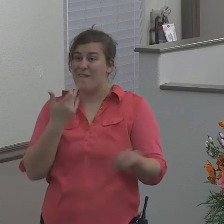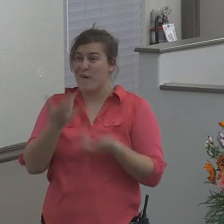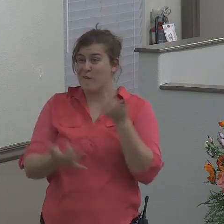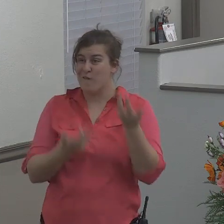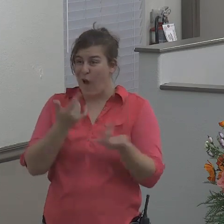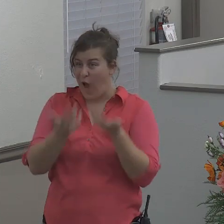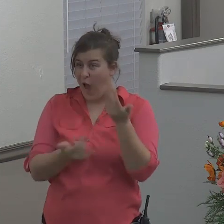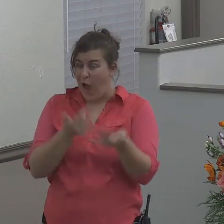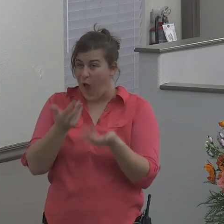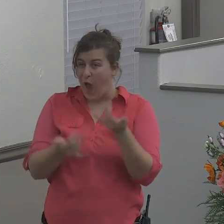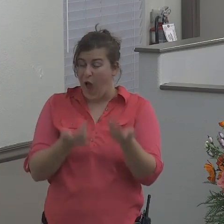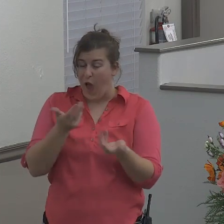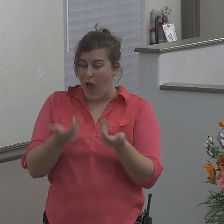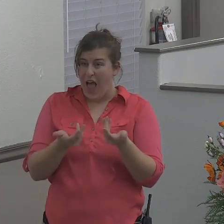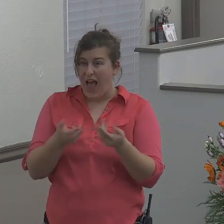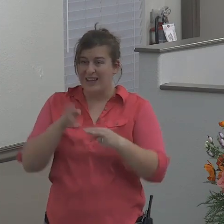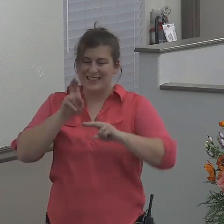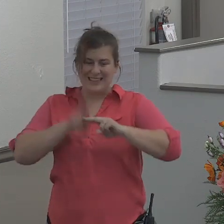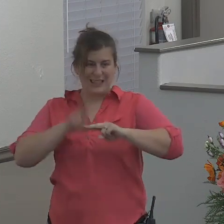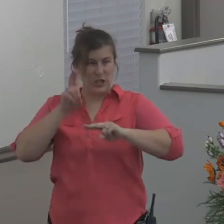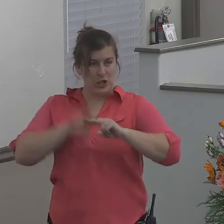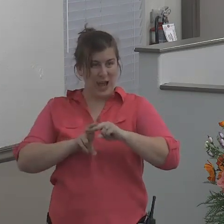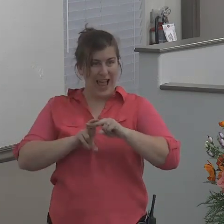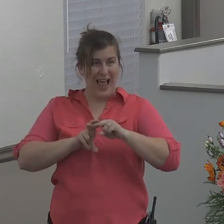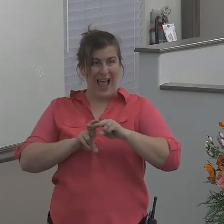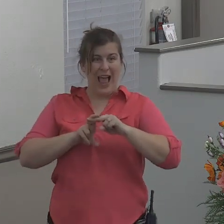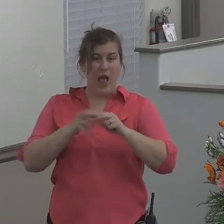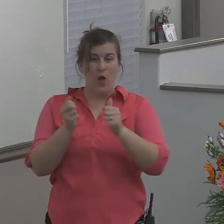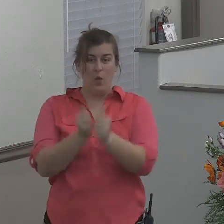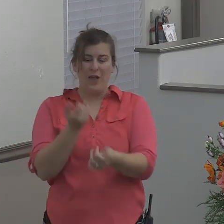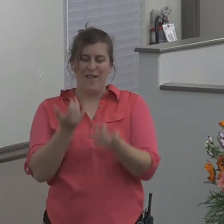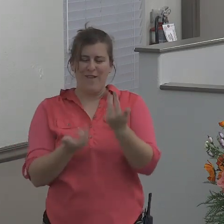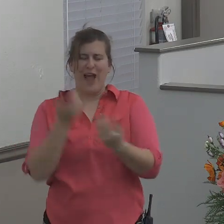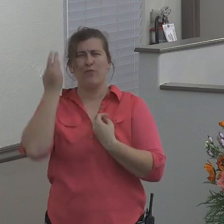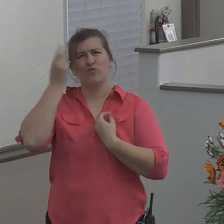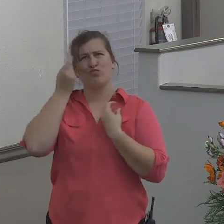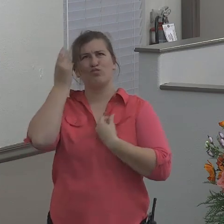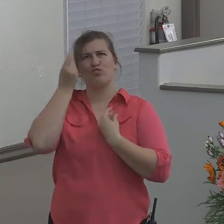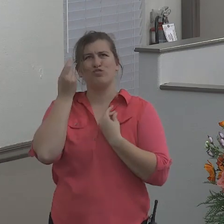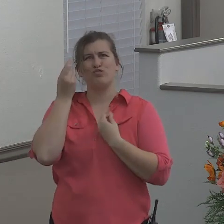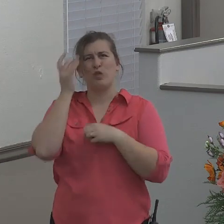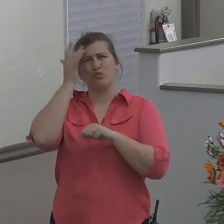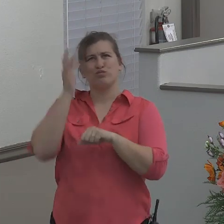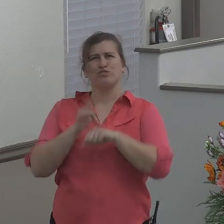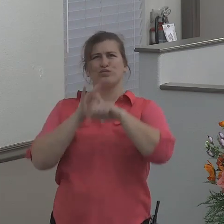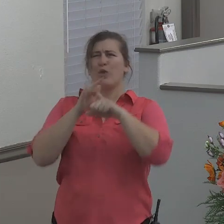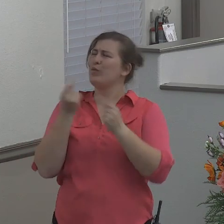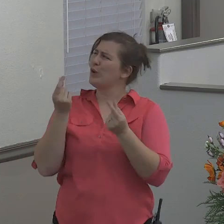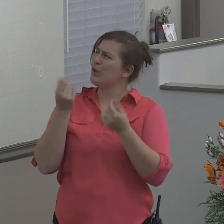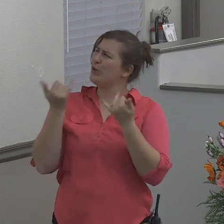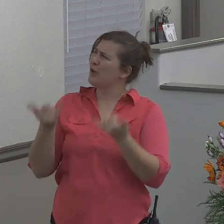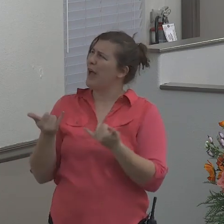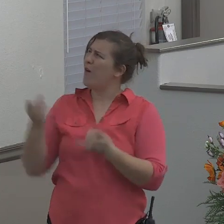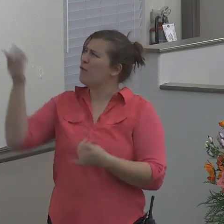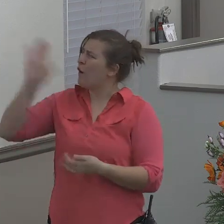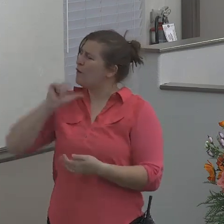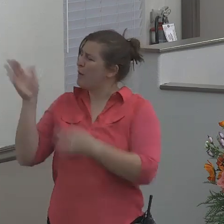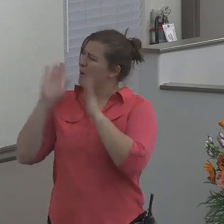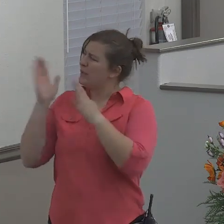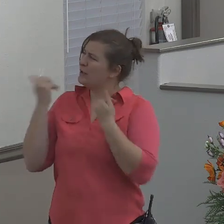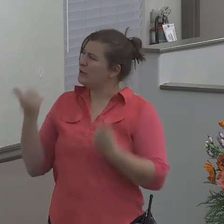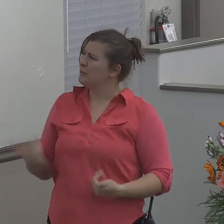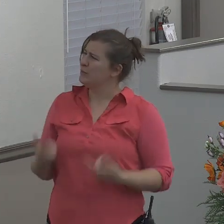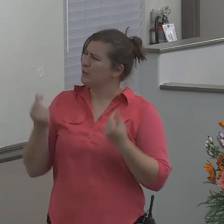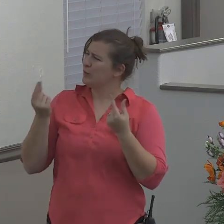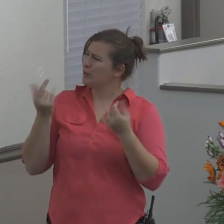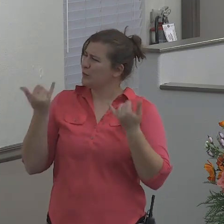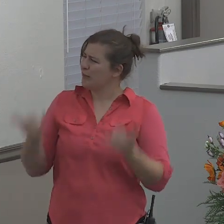chair in the fish's belly with a fire going and he's thinking, what do I do now? God's not listening to me, what do